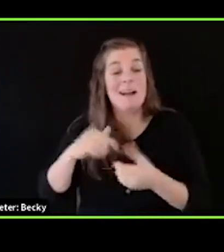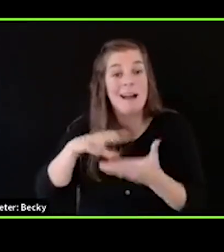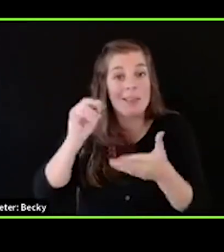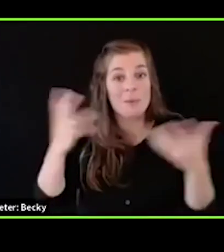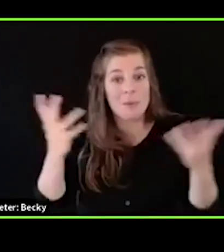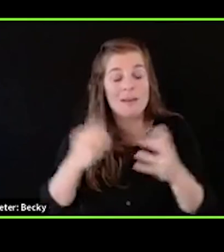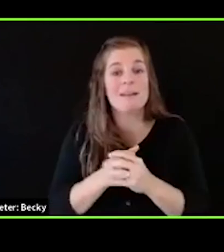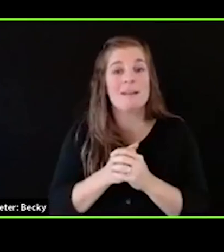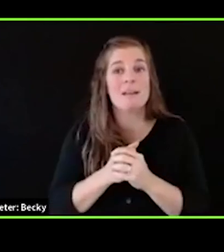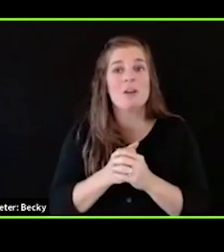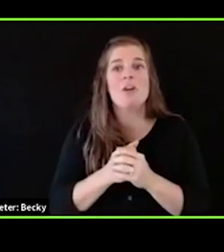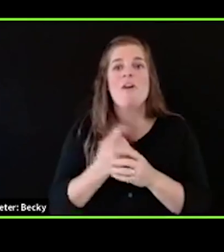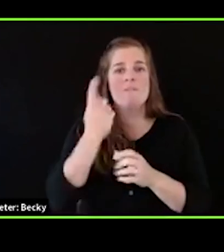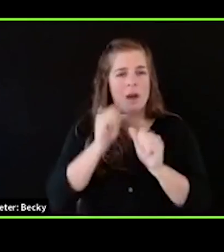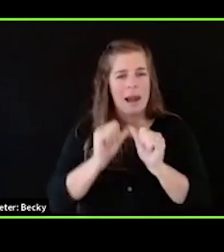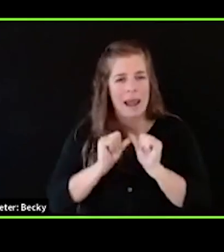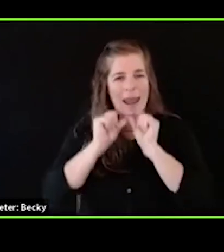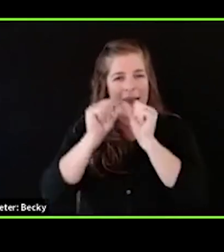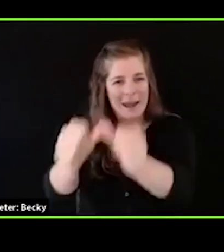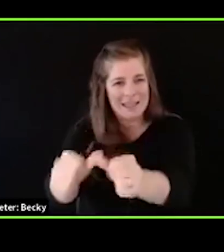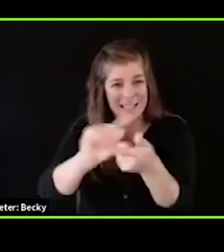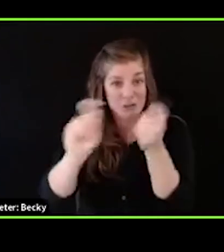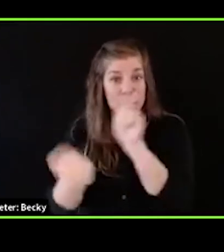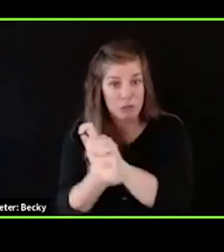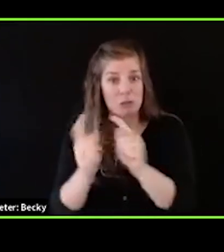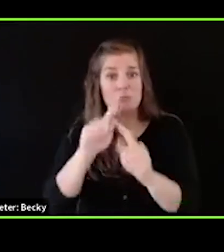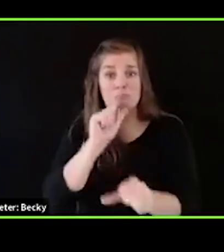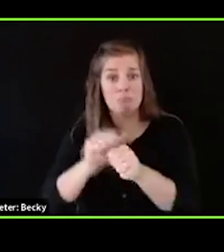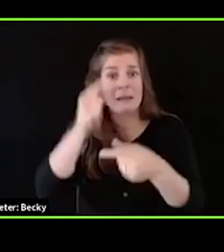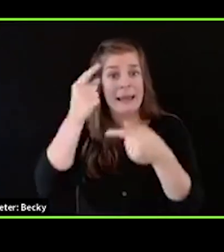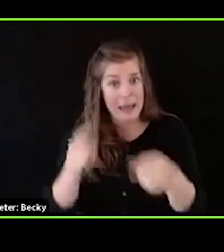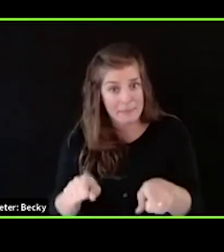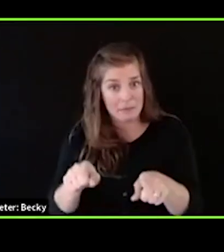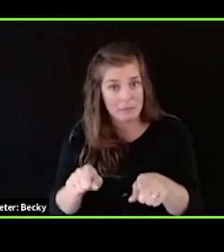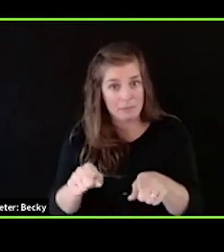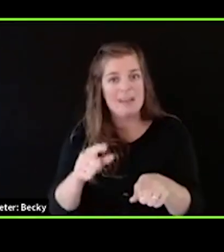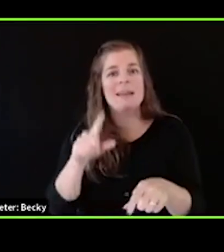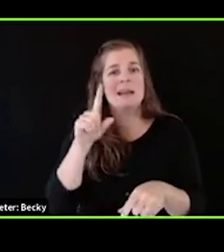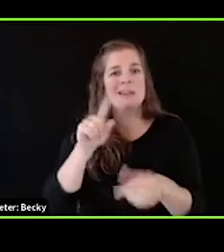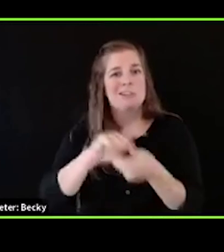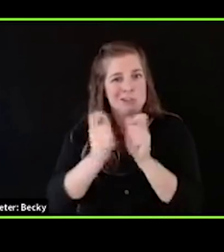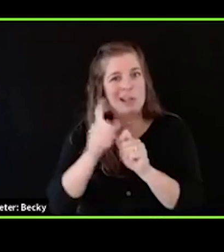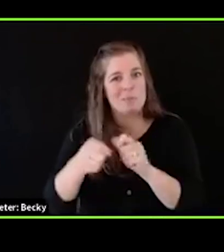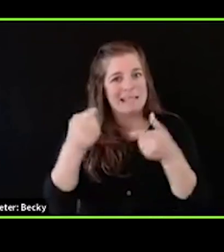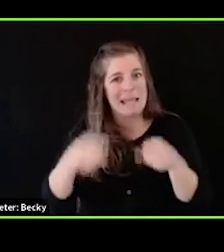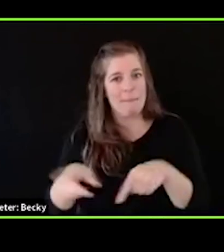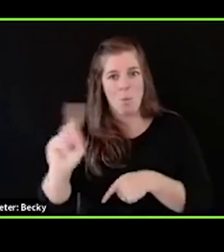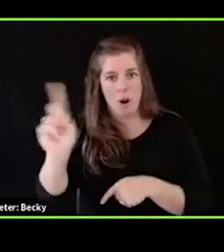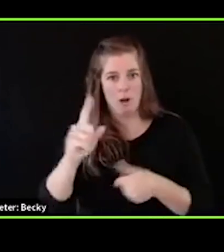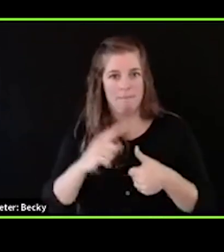lasting transformative change to occur, change needs to happen on three fronts, hearts and minds,